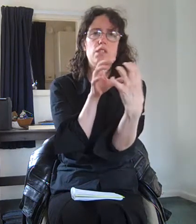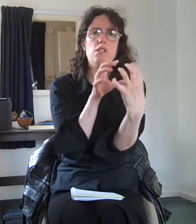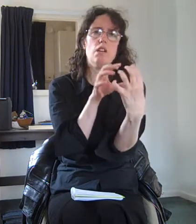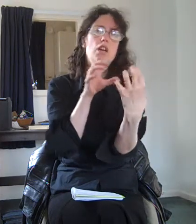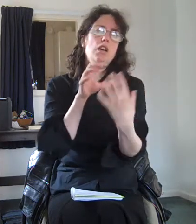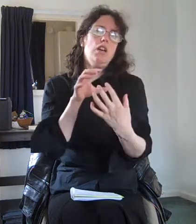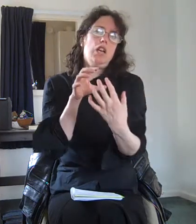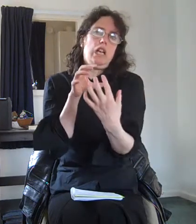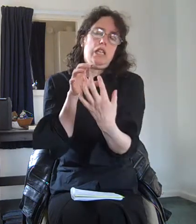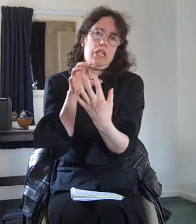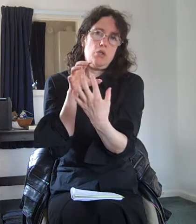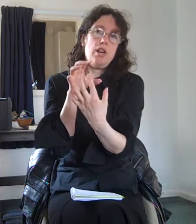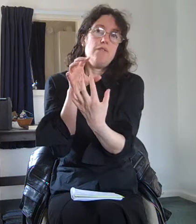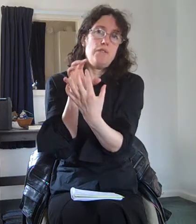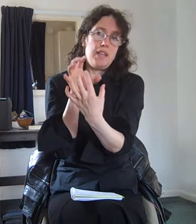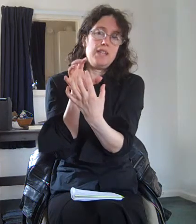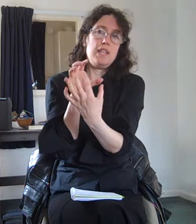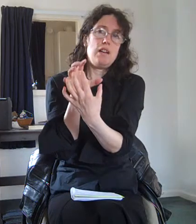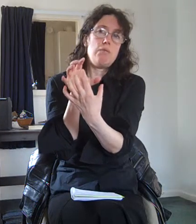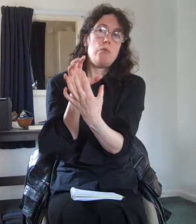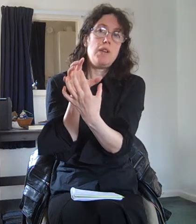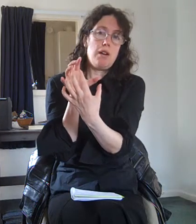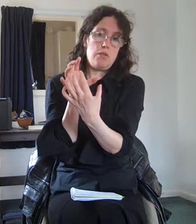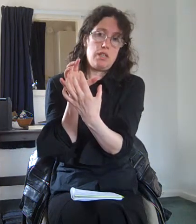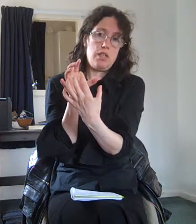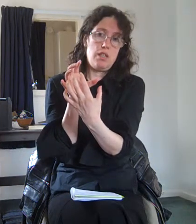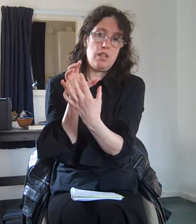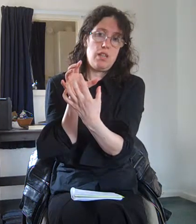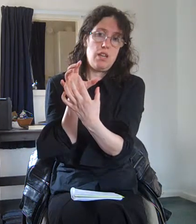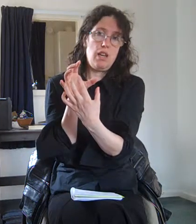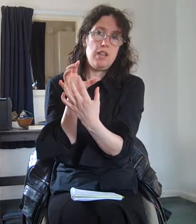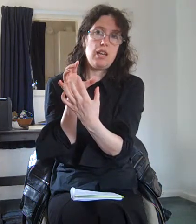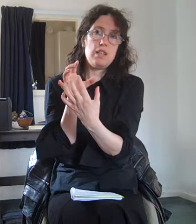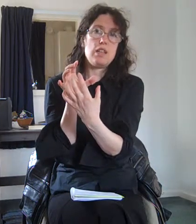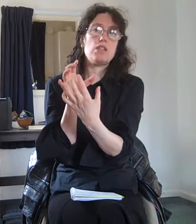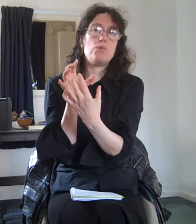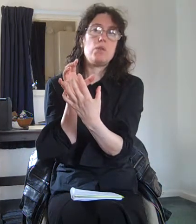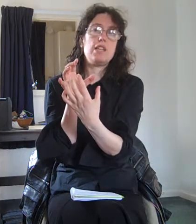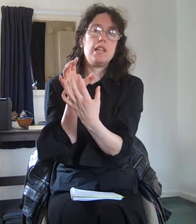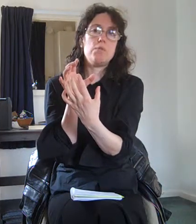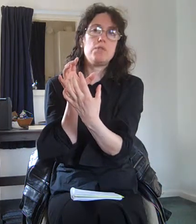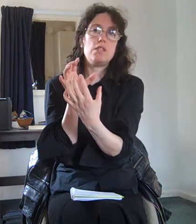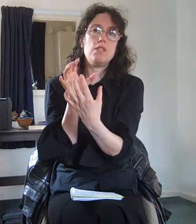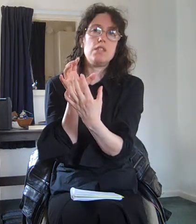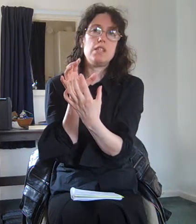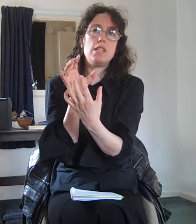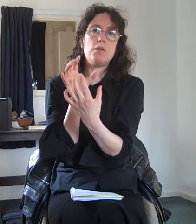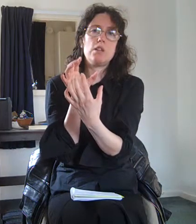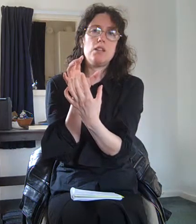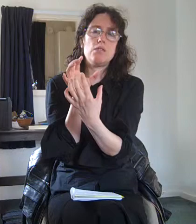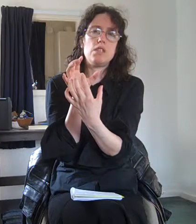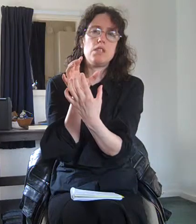muscle to try and fatten the eyeball out and that that's what enables you to see up close.